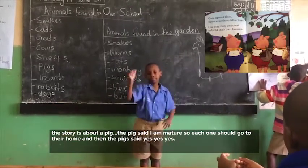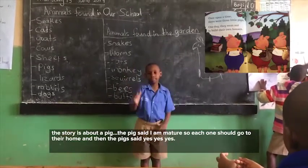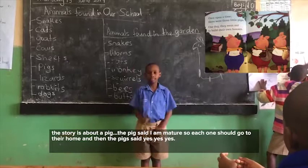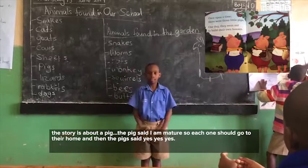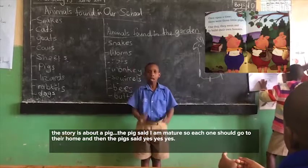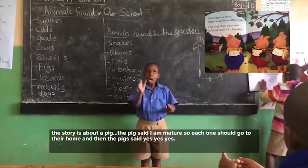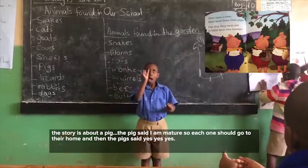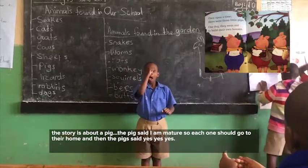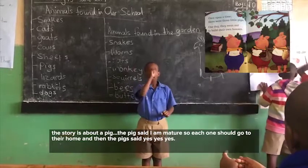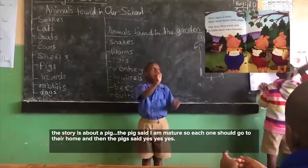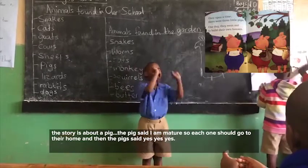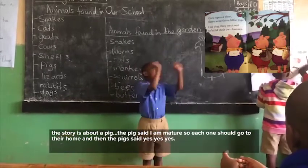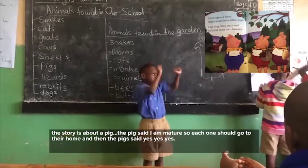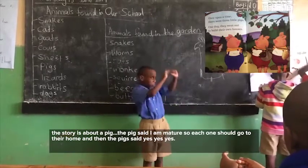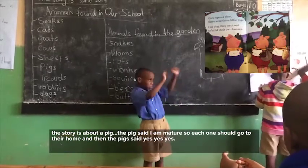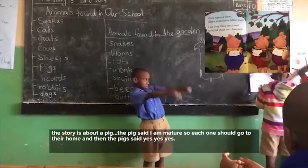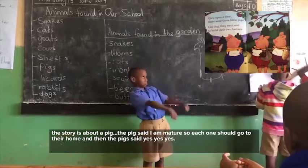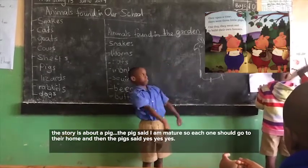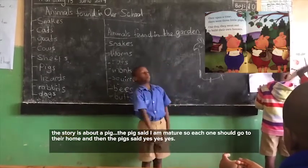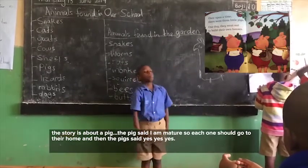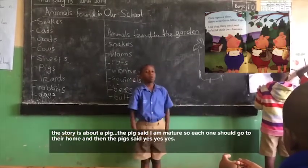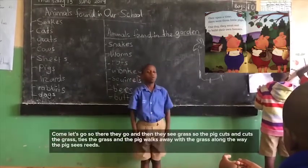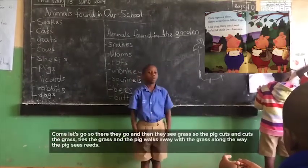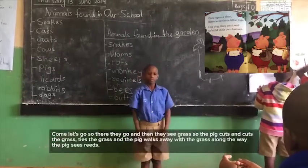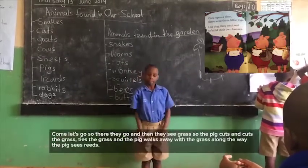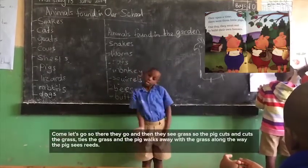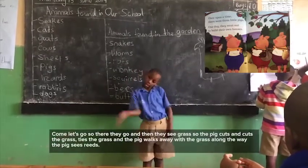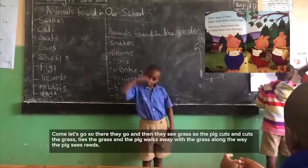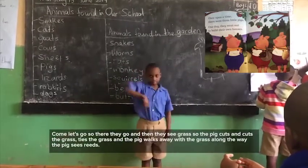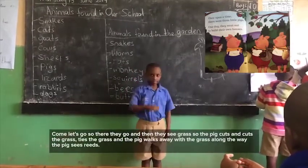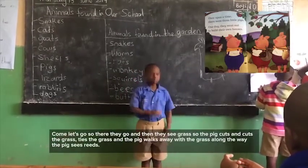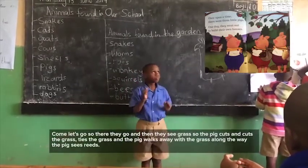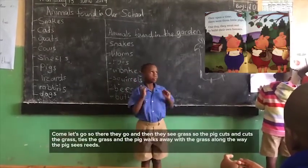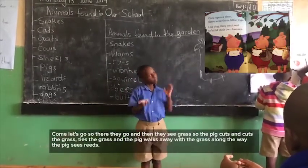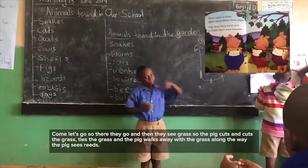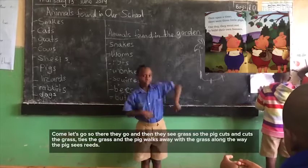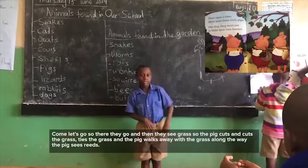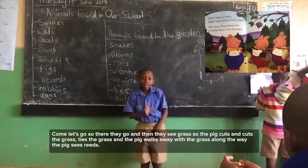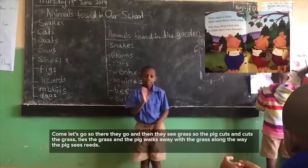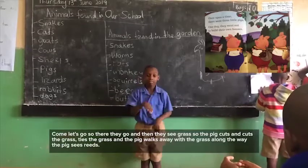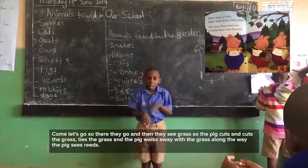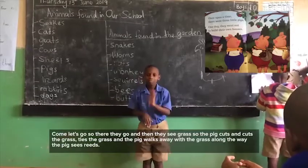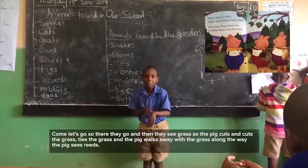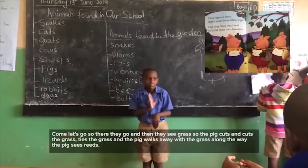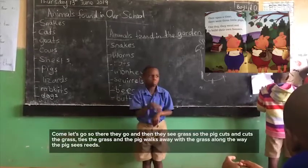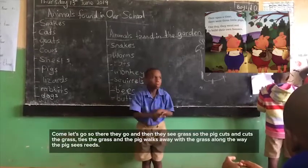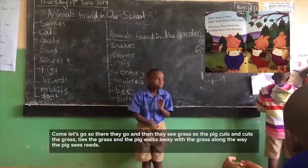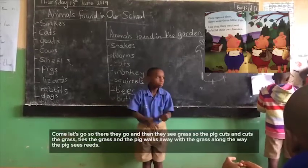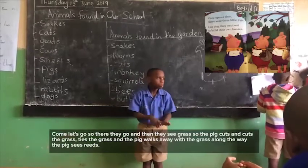And then the pig said, yes, yes, yes. Come, let's go. So there they go and they